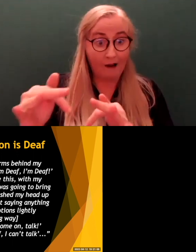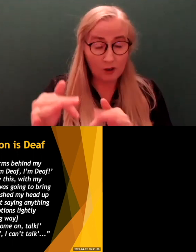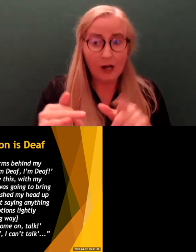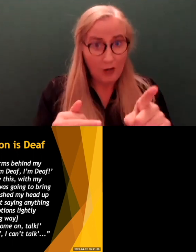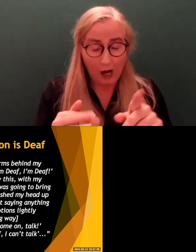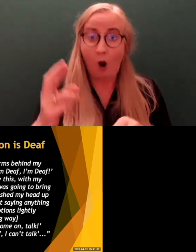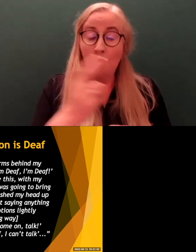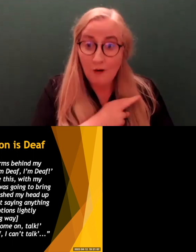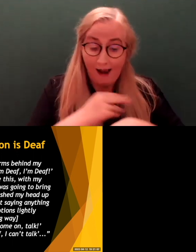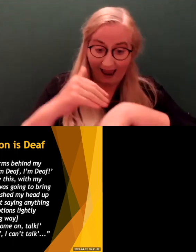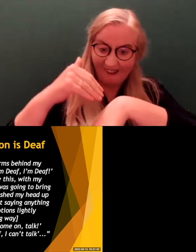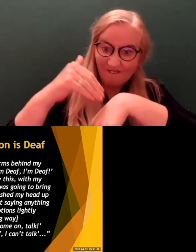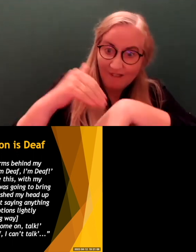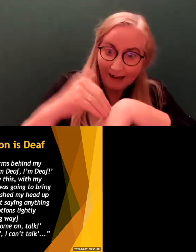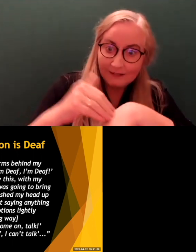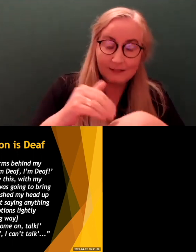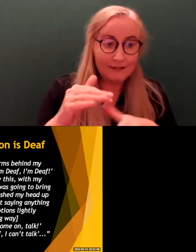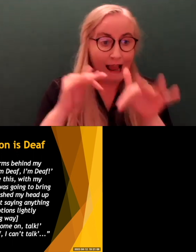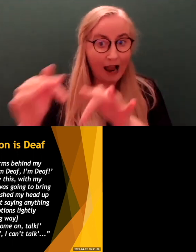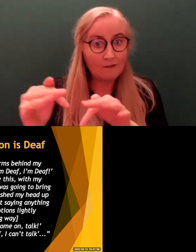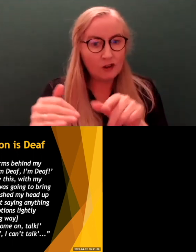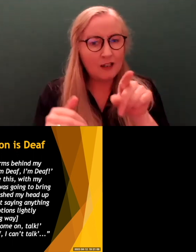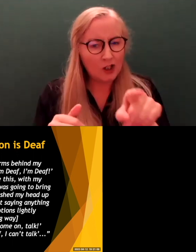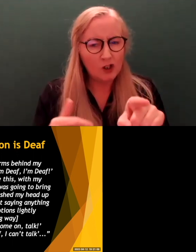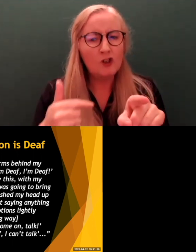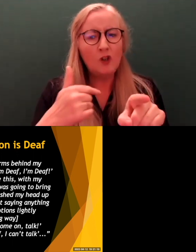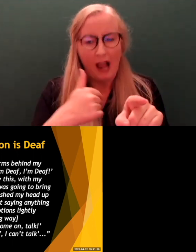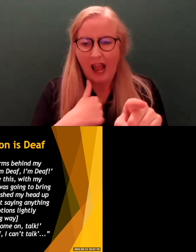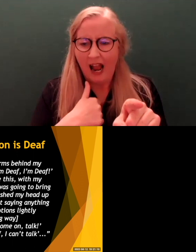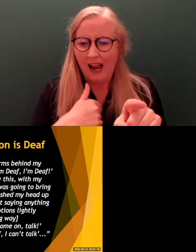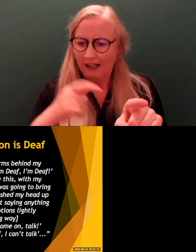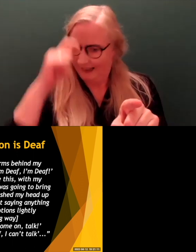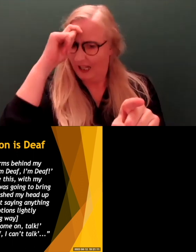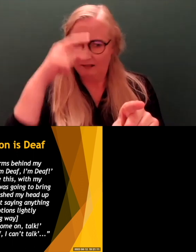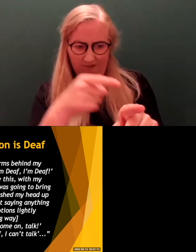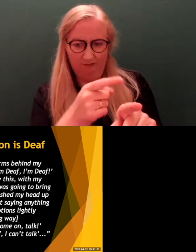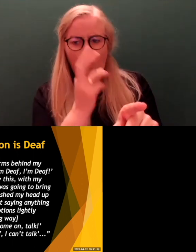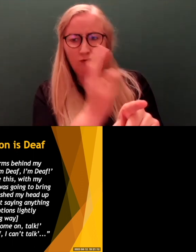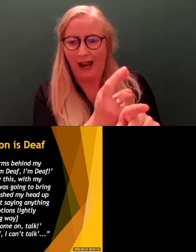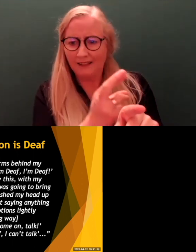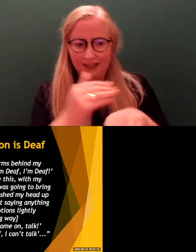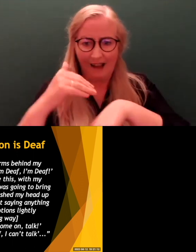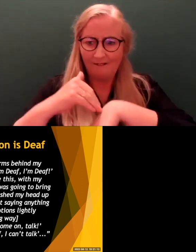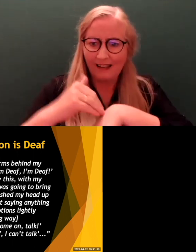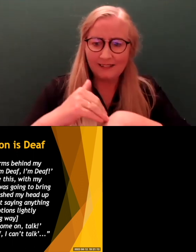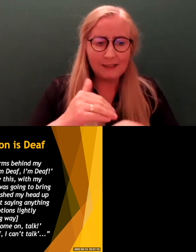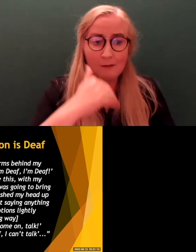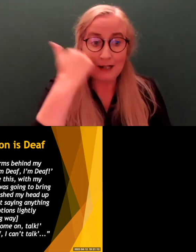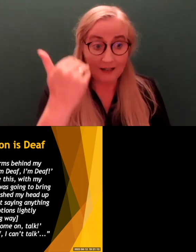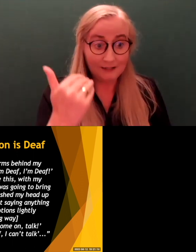it. And I suppose I would say rightly so. Because it was so, so upsetting to them. The guards just